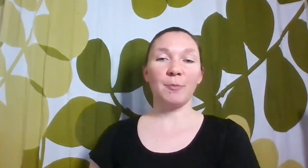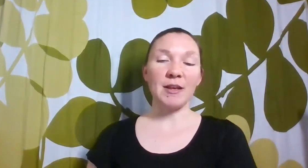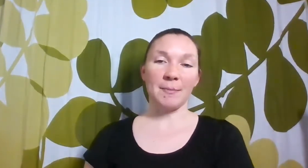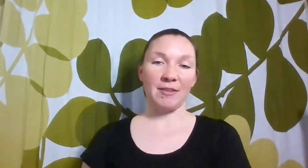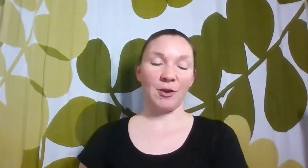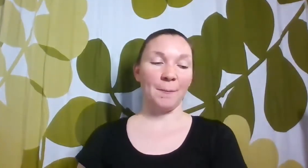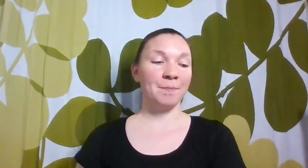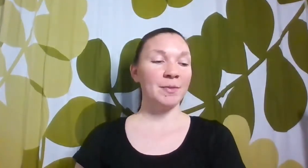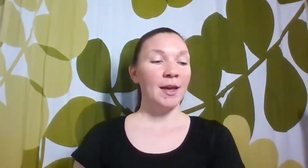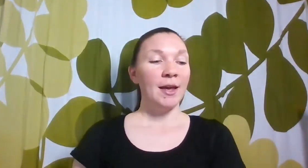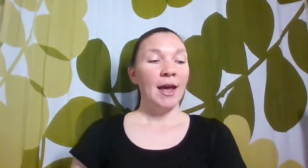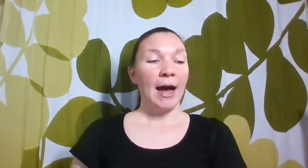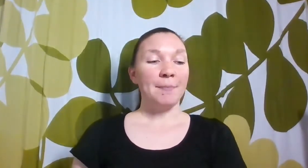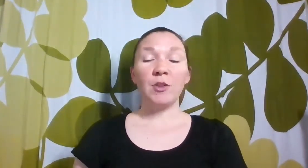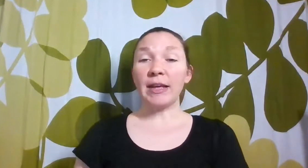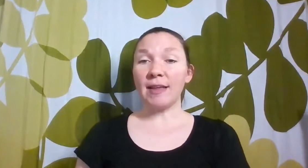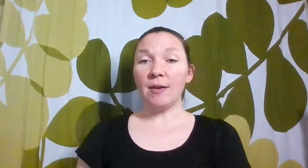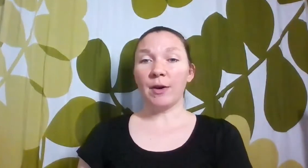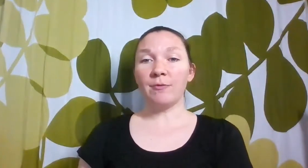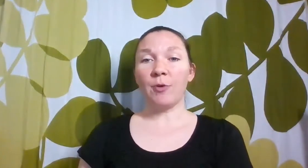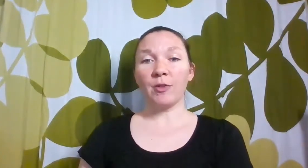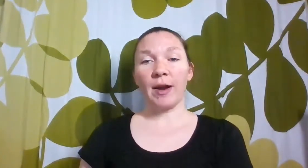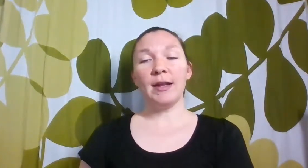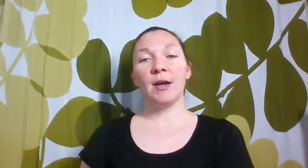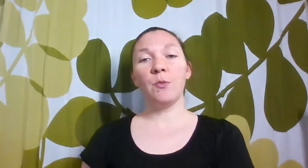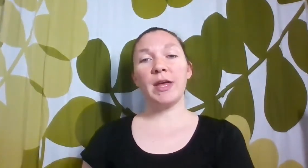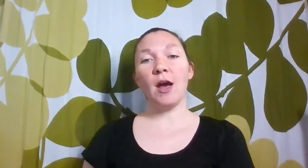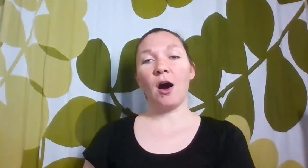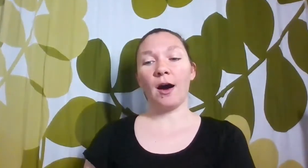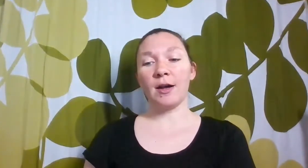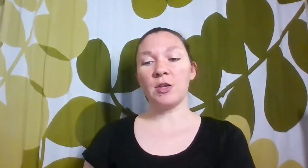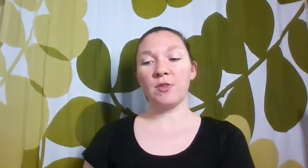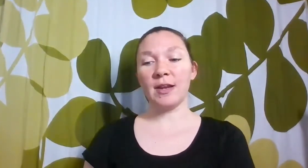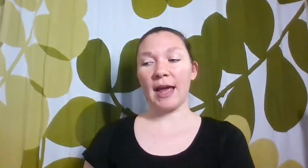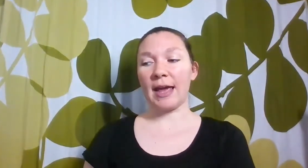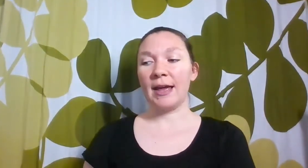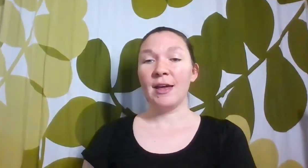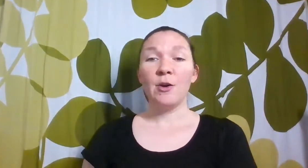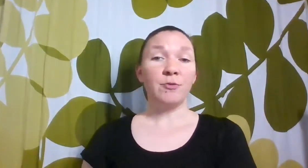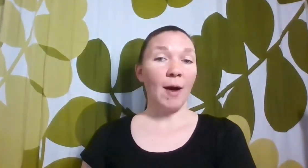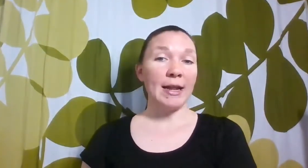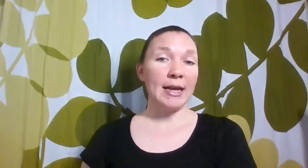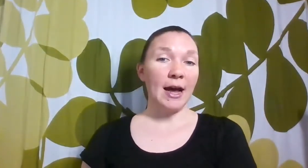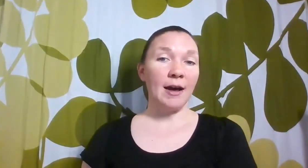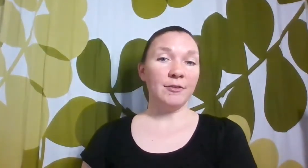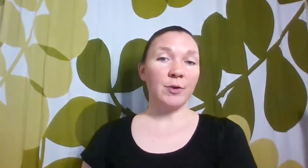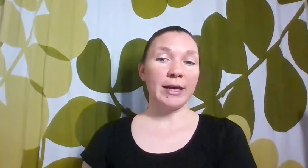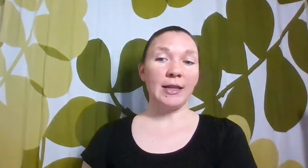spring semester. So like I said, we're in fourth grade. We are using a variety of curriculum.